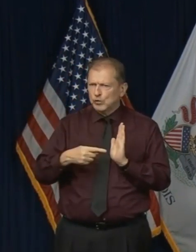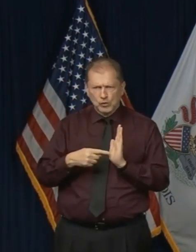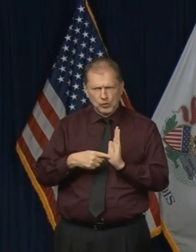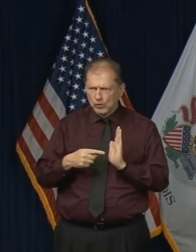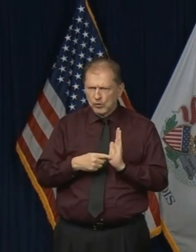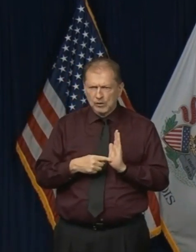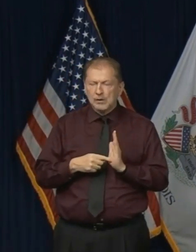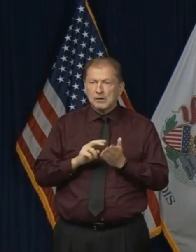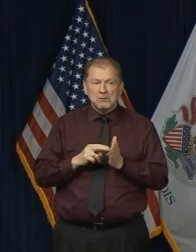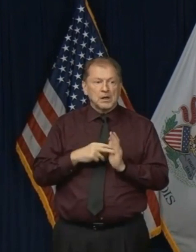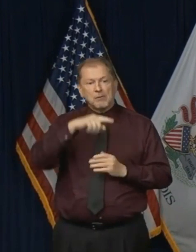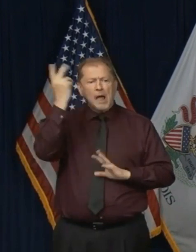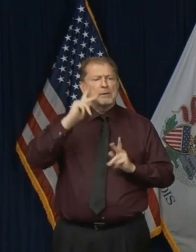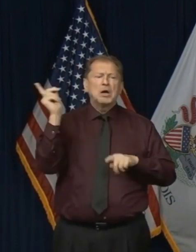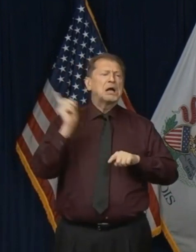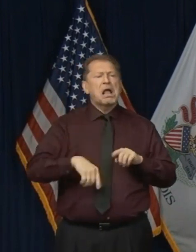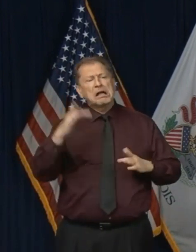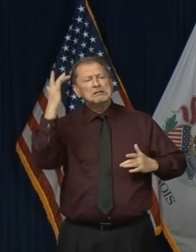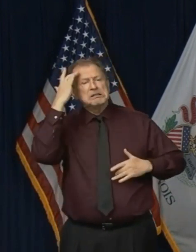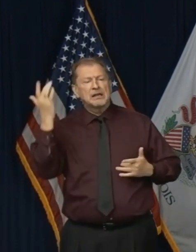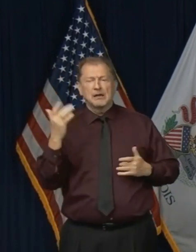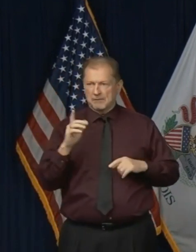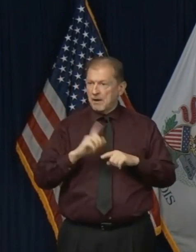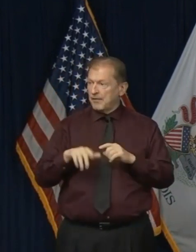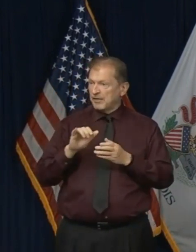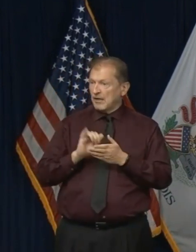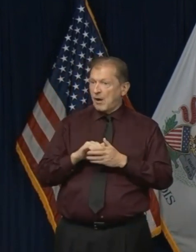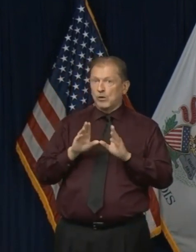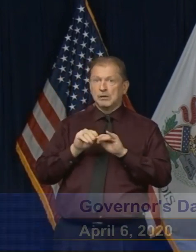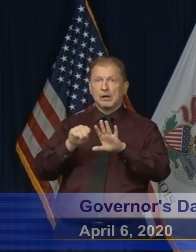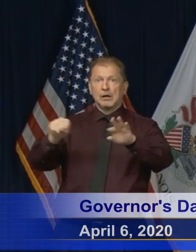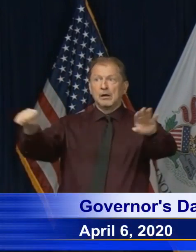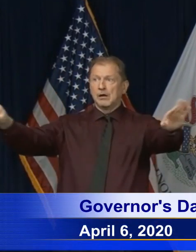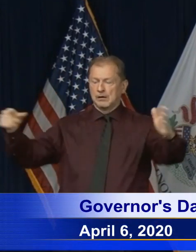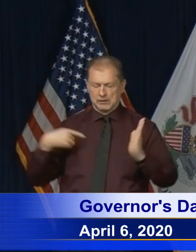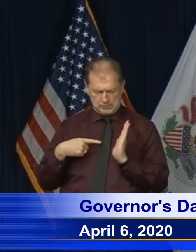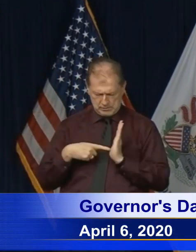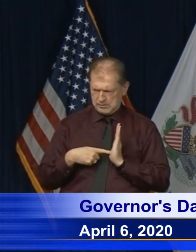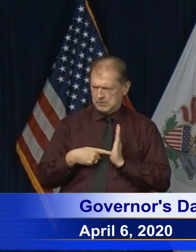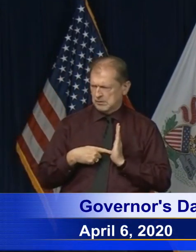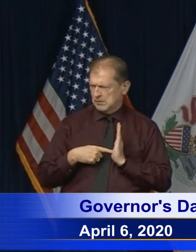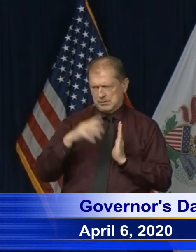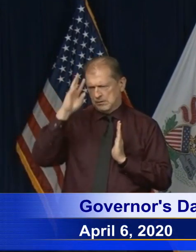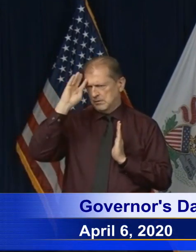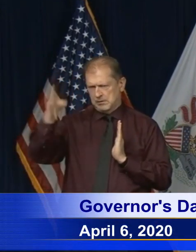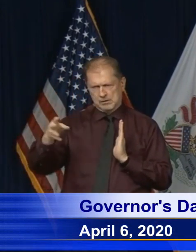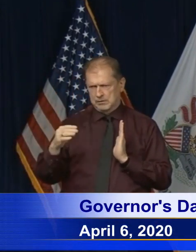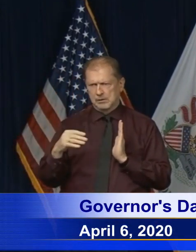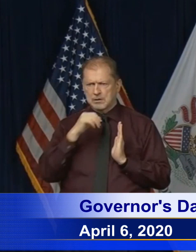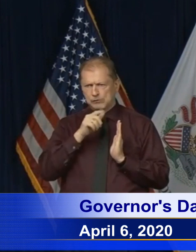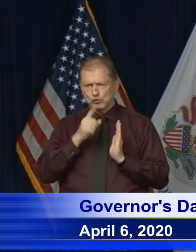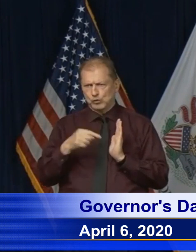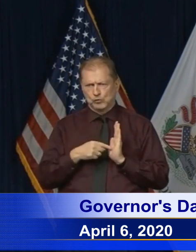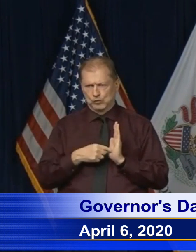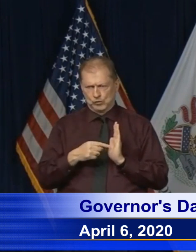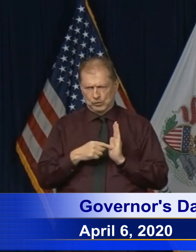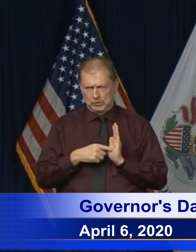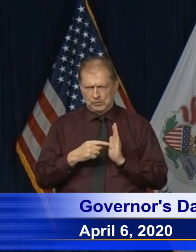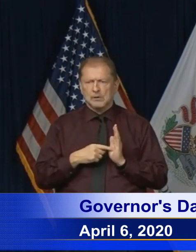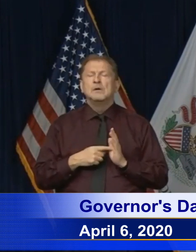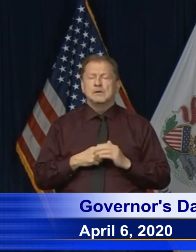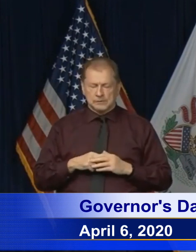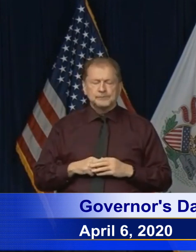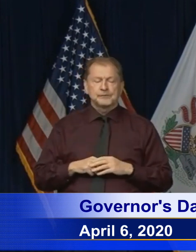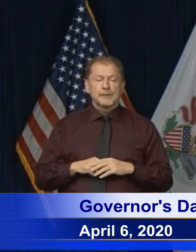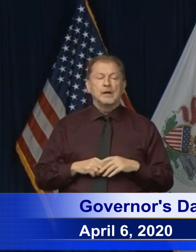rumor that was put around, put out on social media. Um, and, uh, so that obviously is false. Um, the flip side